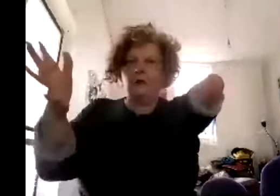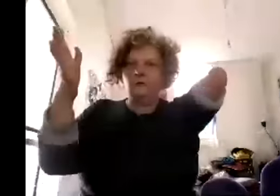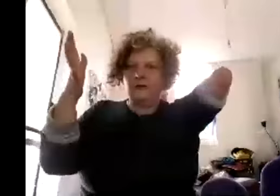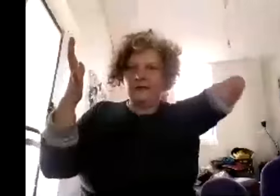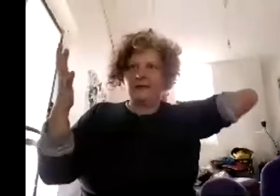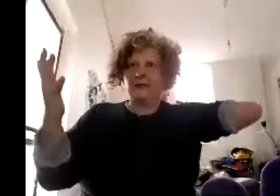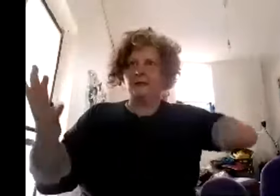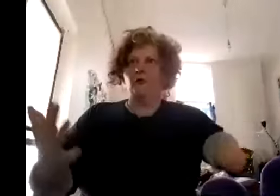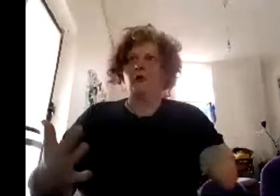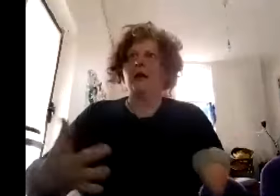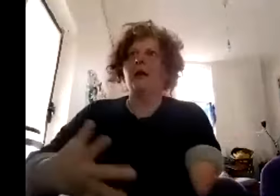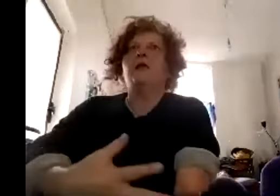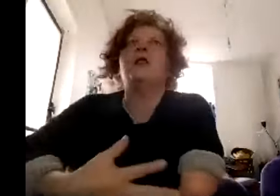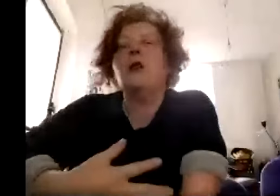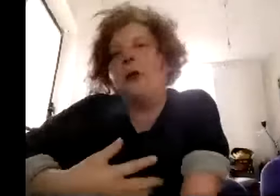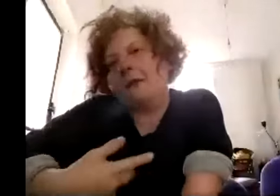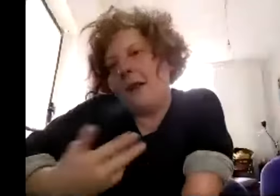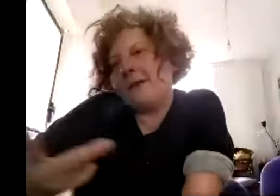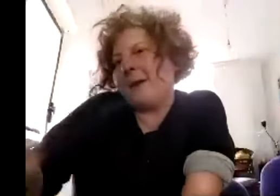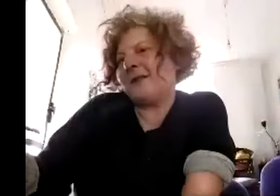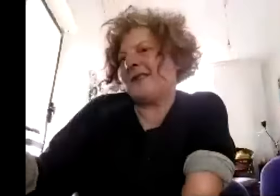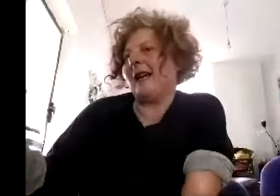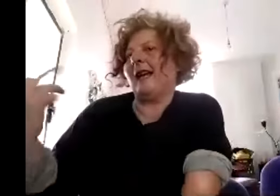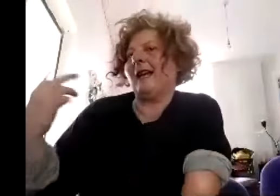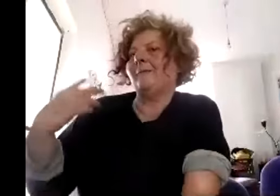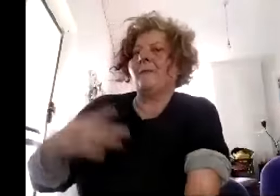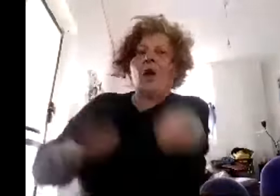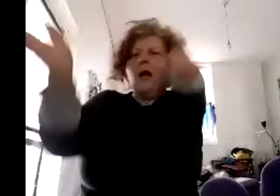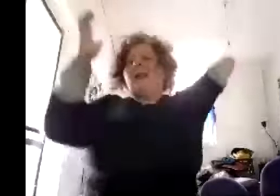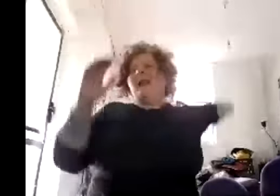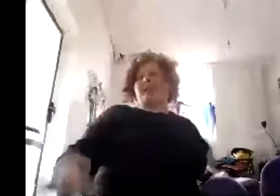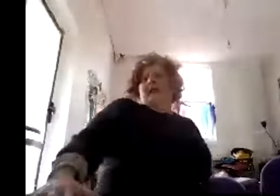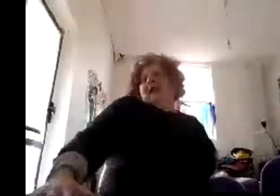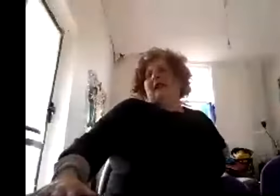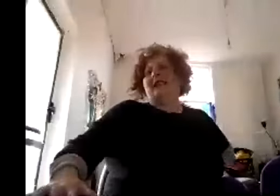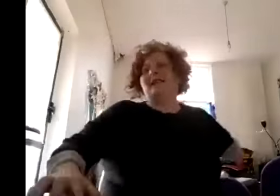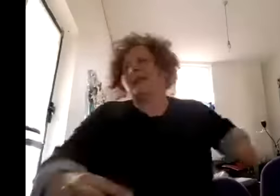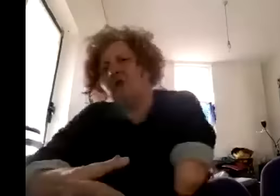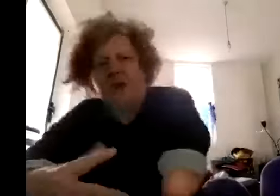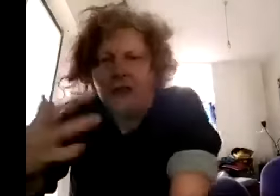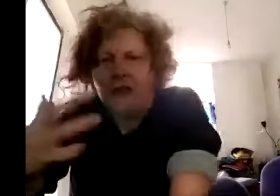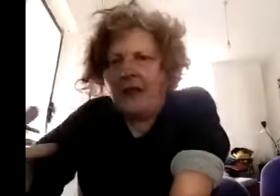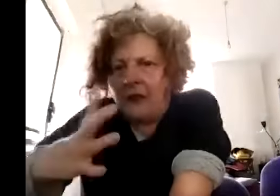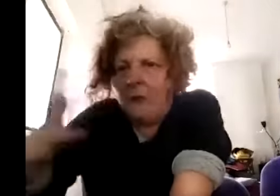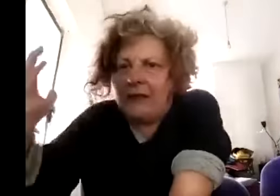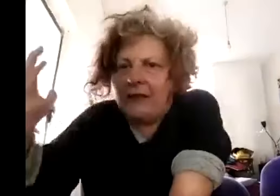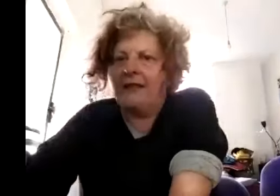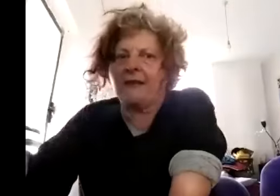this story so you know i'd love to be able to say i'm there so that the audience can really change their minds about disability